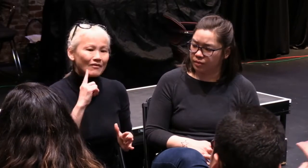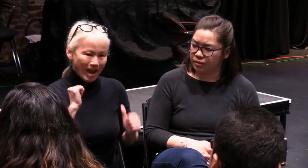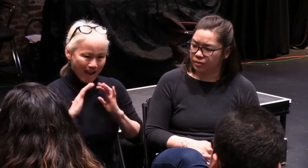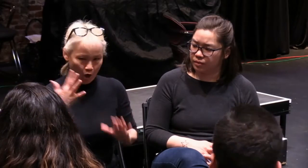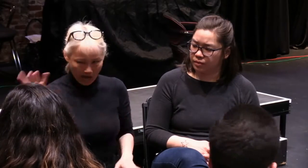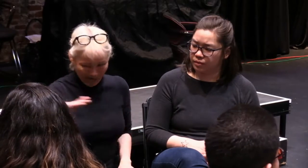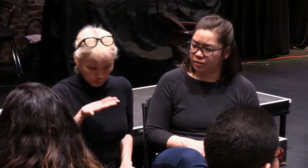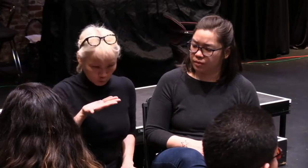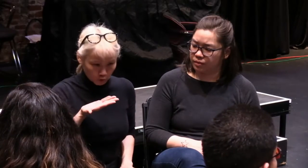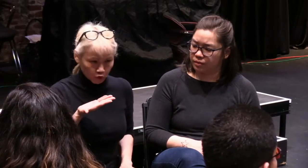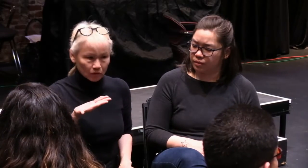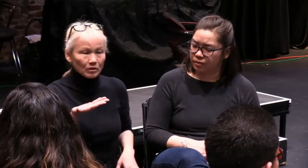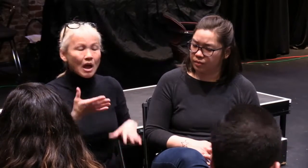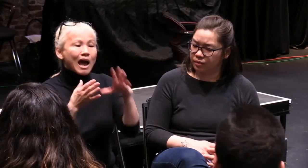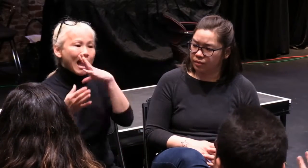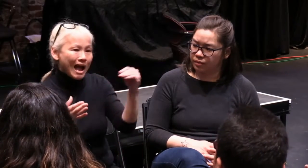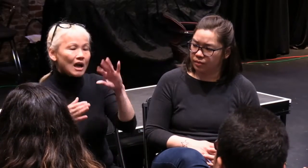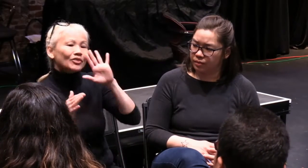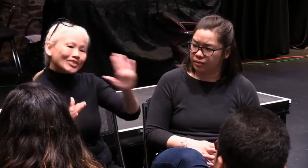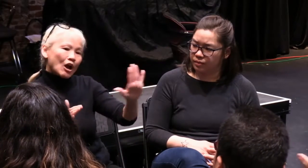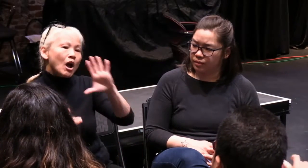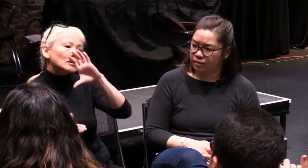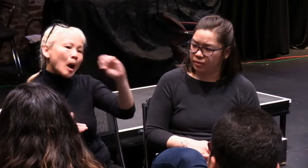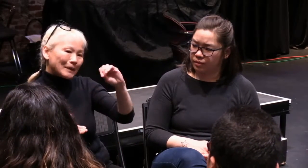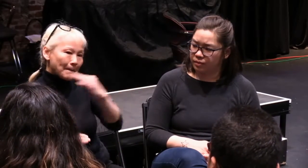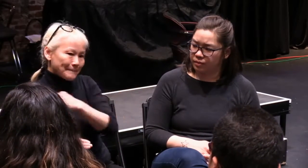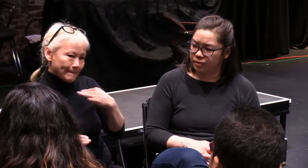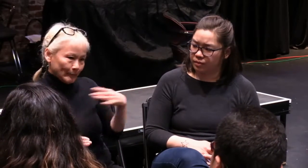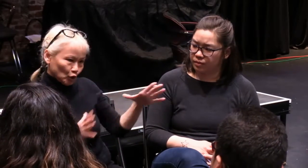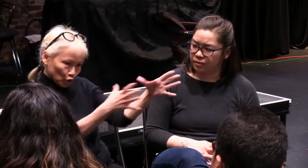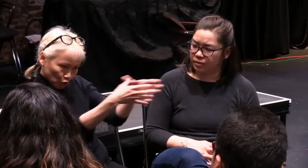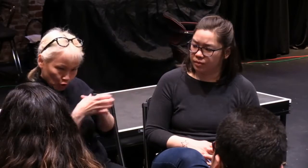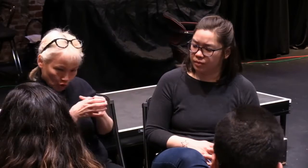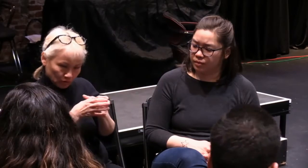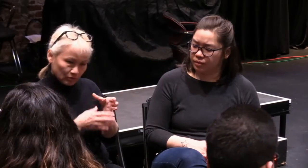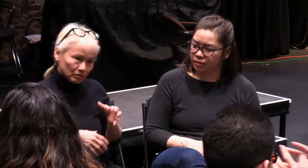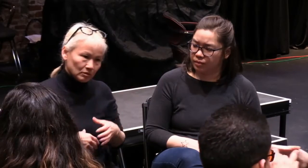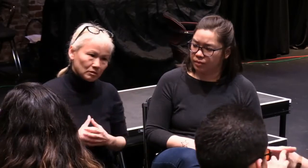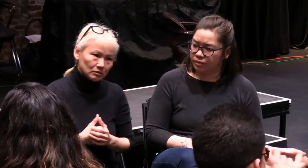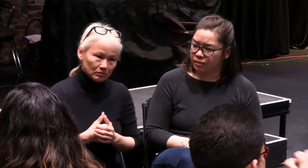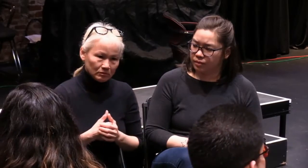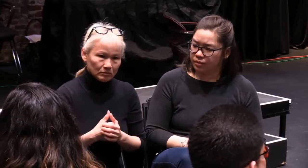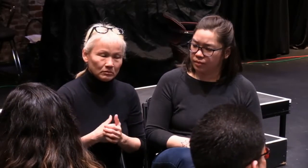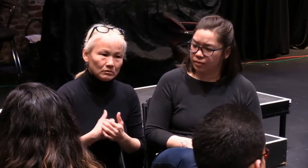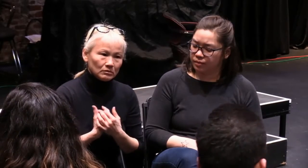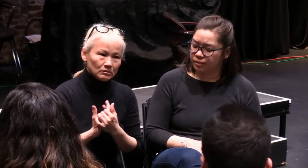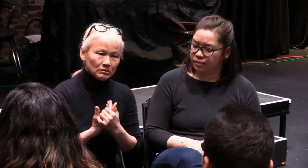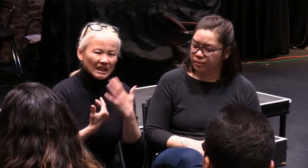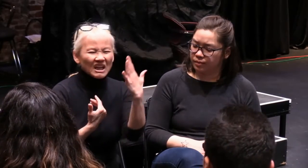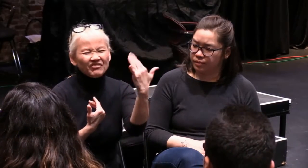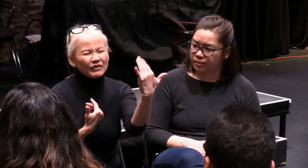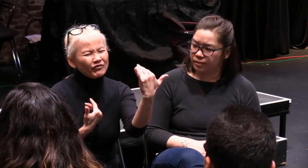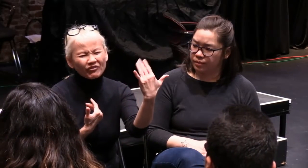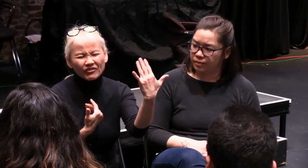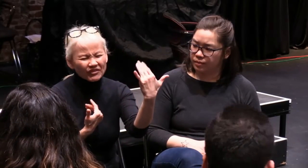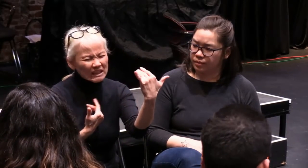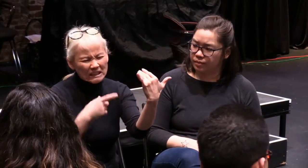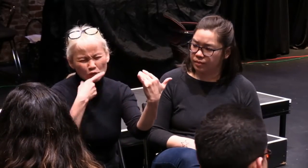actors were hired for this production of the Martha's Vineyard